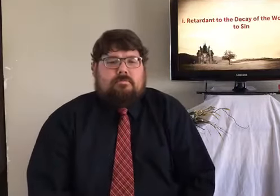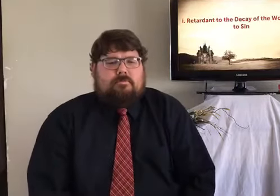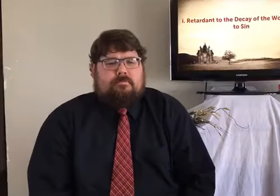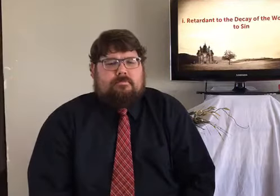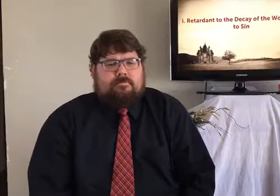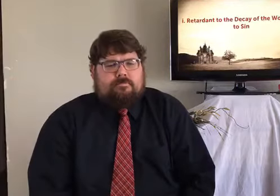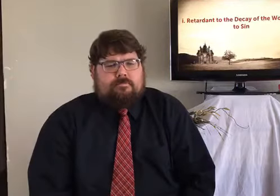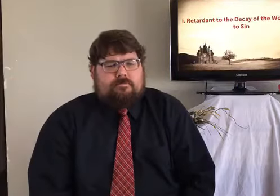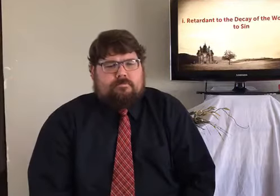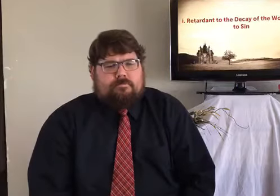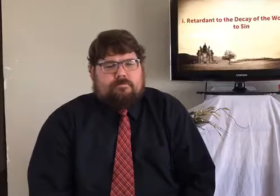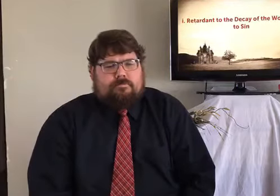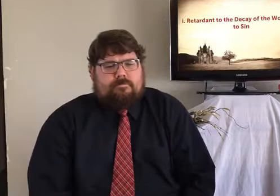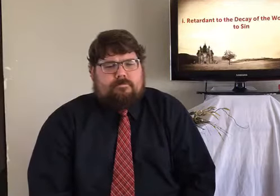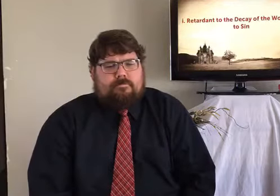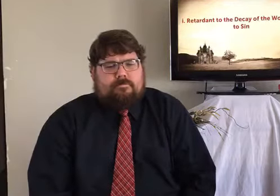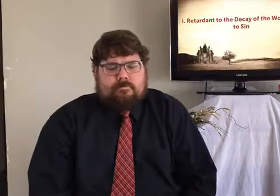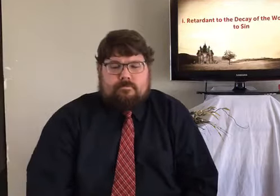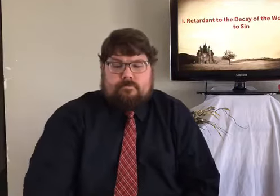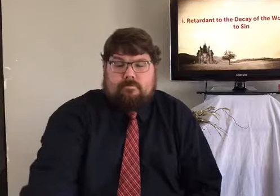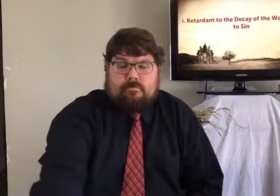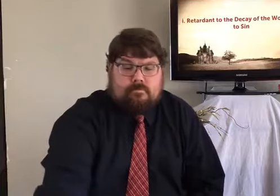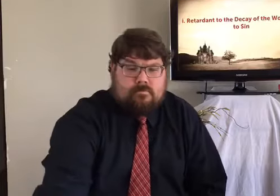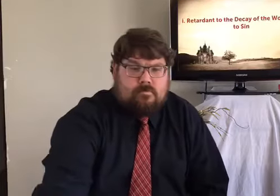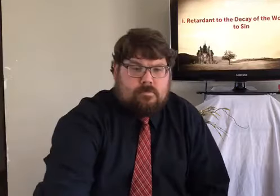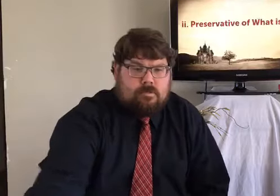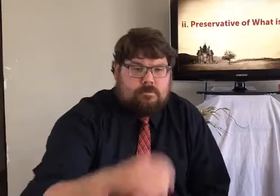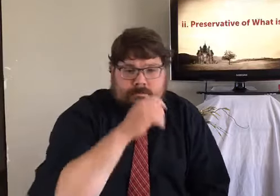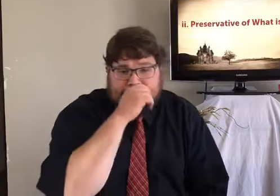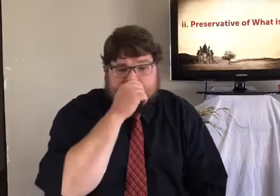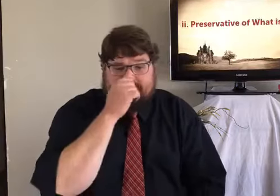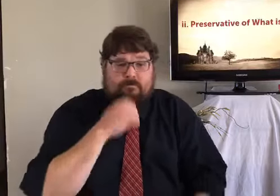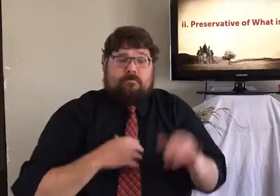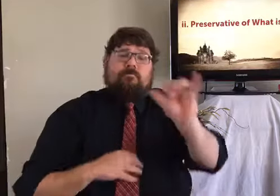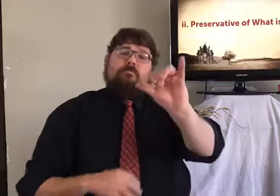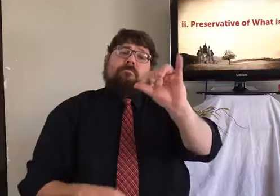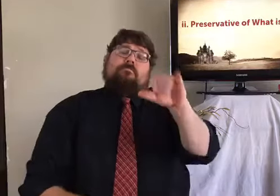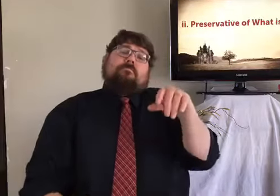a Christian, can be a retardant to the decay of the world.